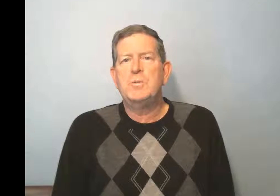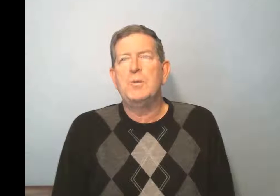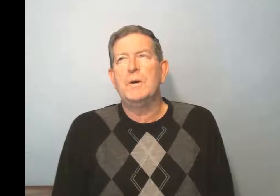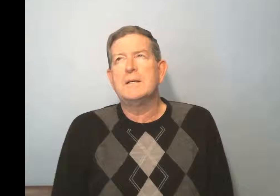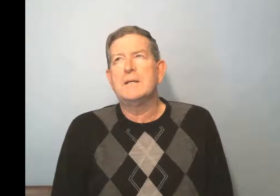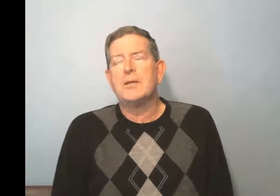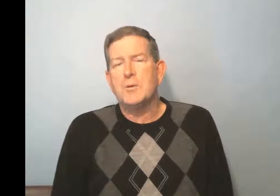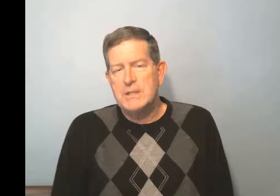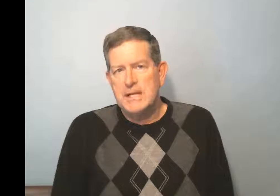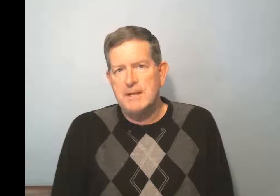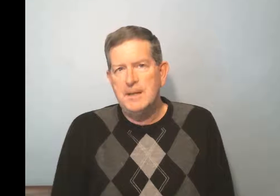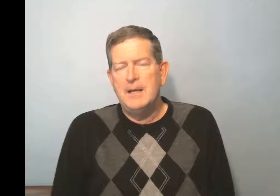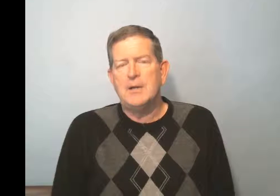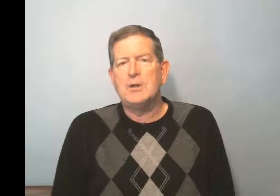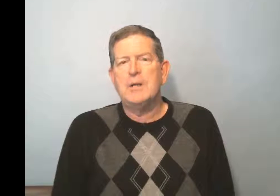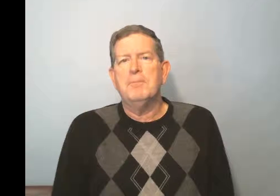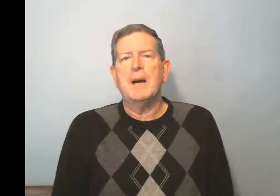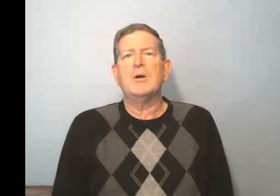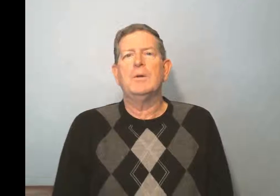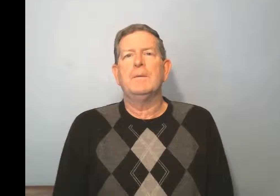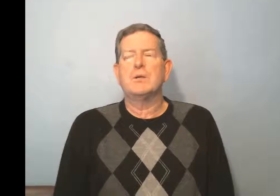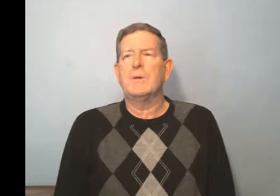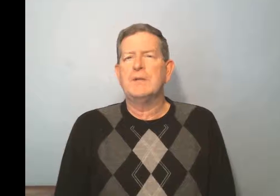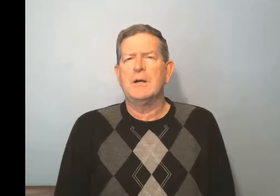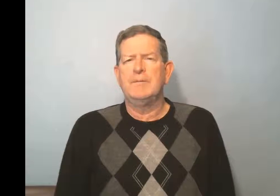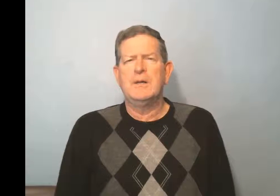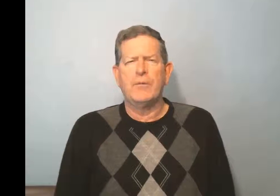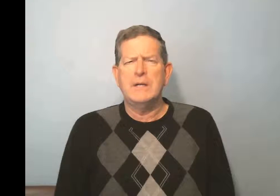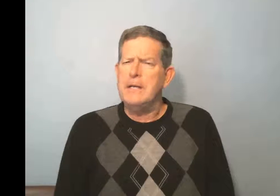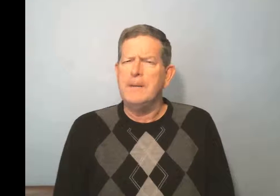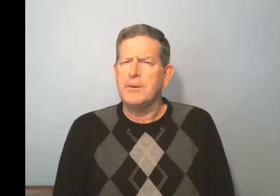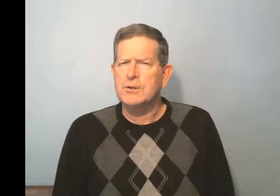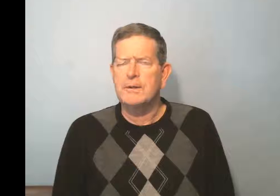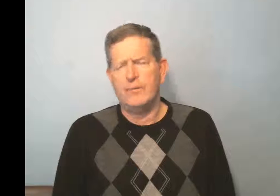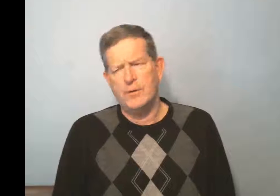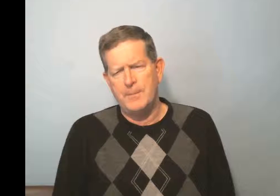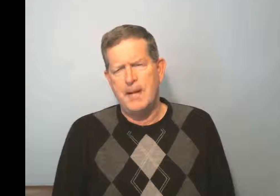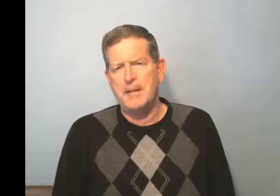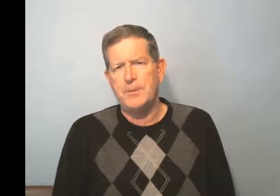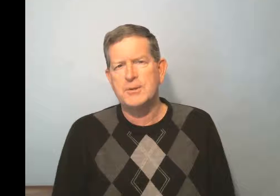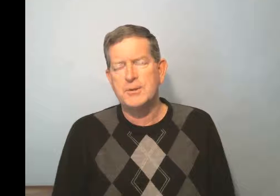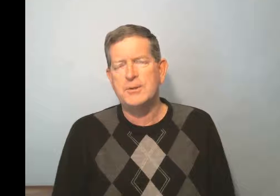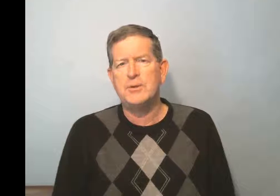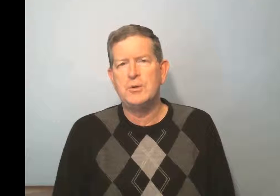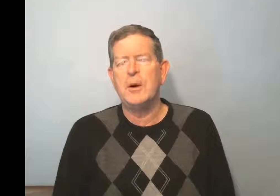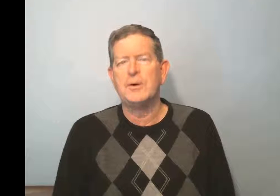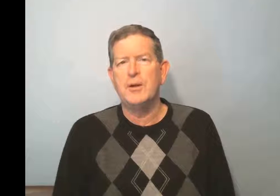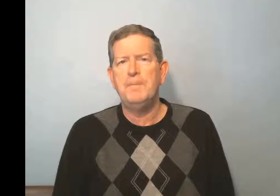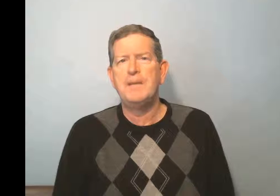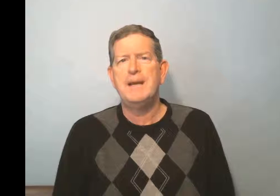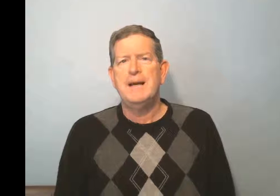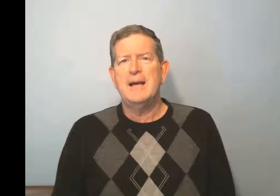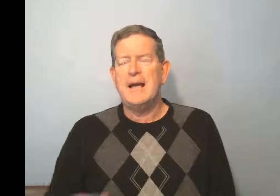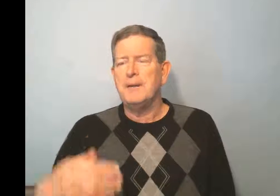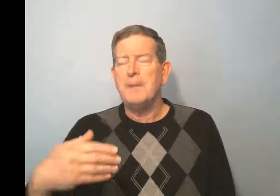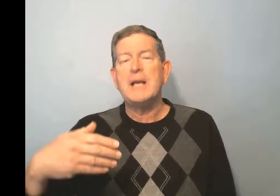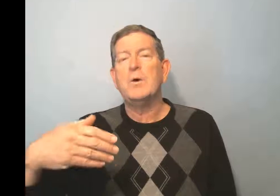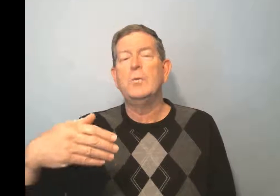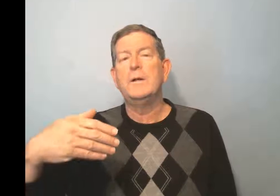.13, you'll see Michael expressing, he's a very needy person, a very demanding person too, as you already know. And Michael will